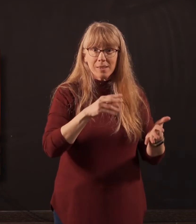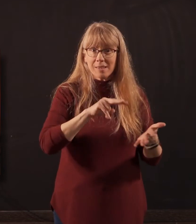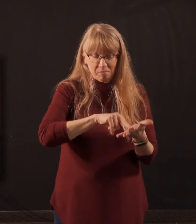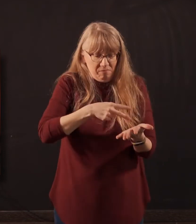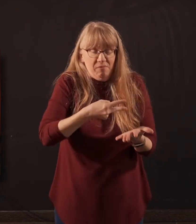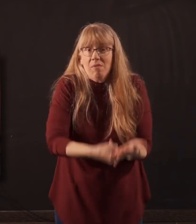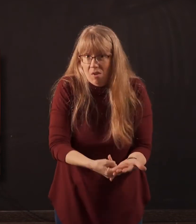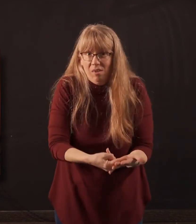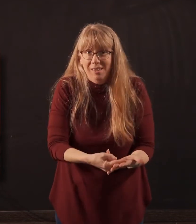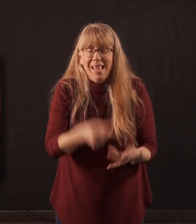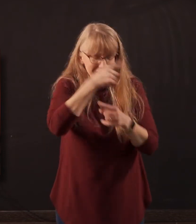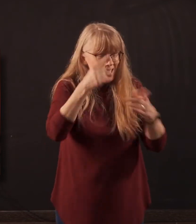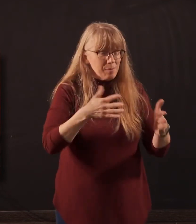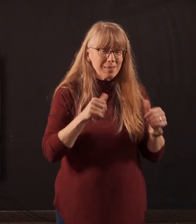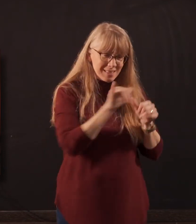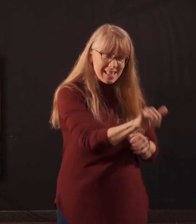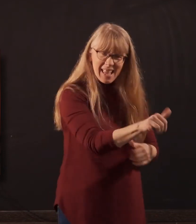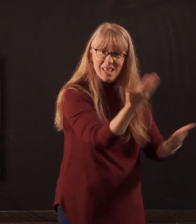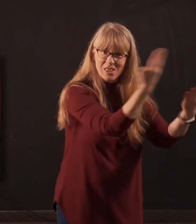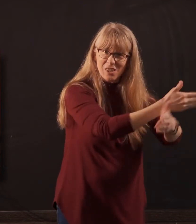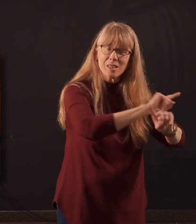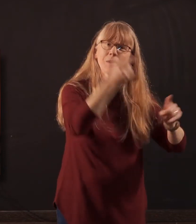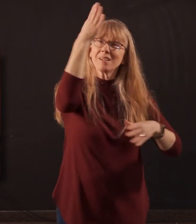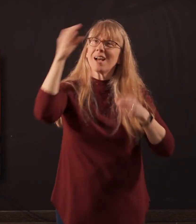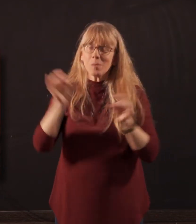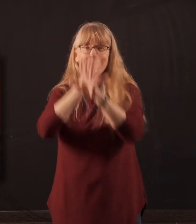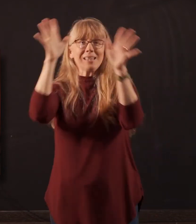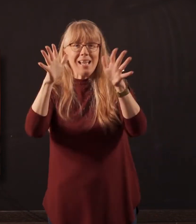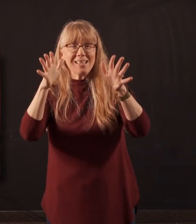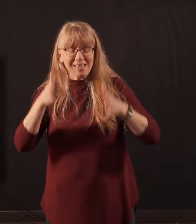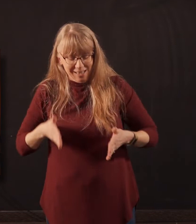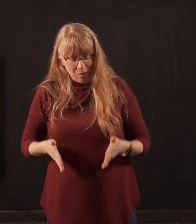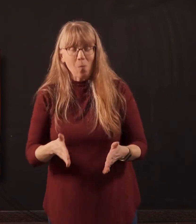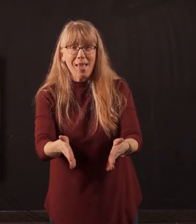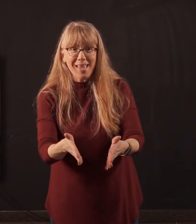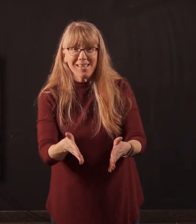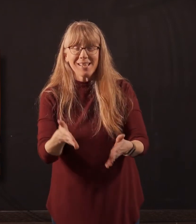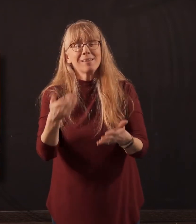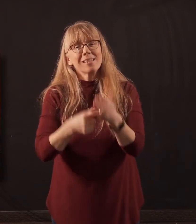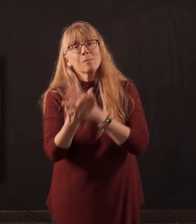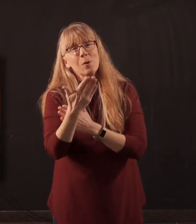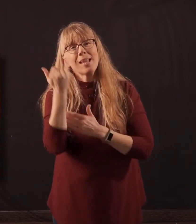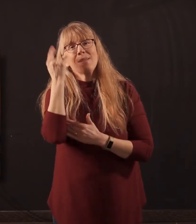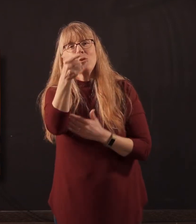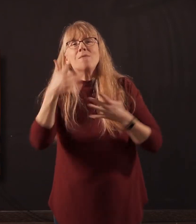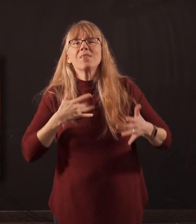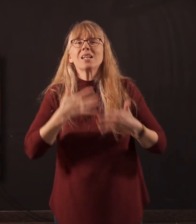his adversaries will remain in darkness, but God will light up David's path. So this morning, if you feel lost, I want you to know